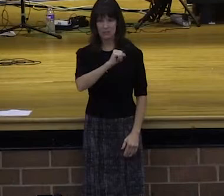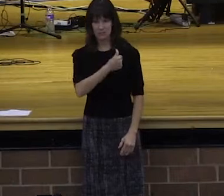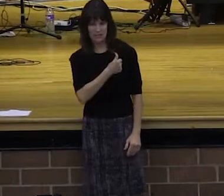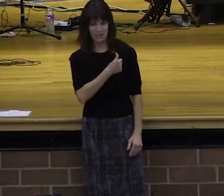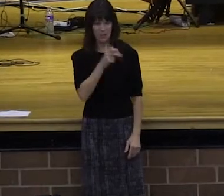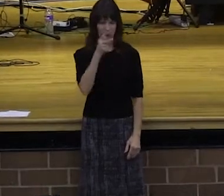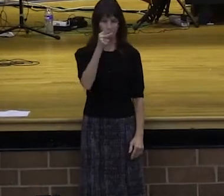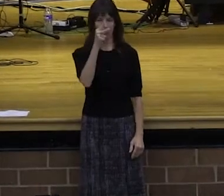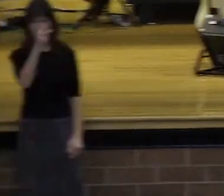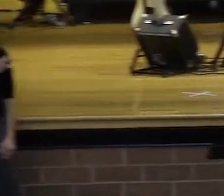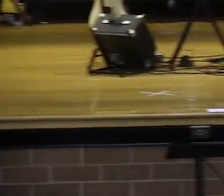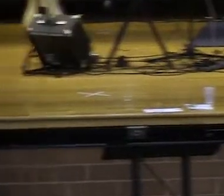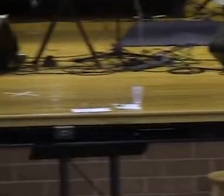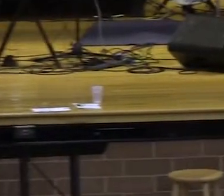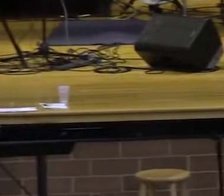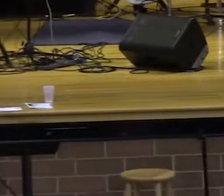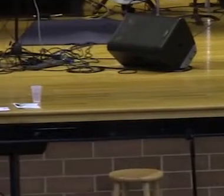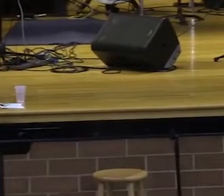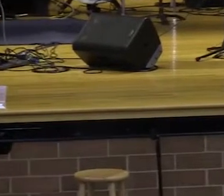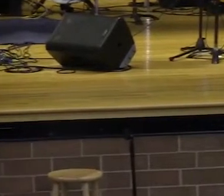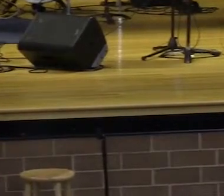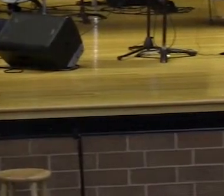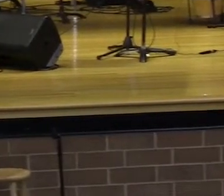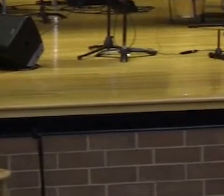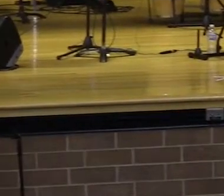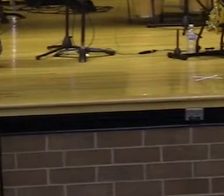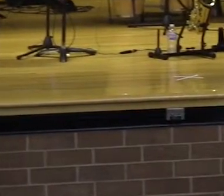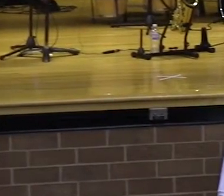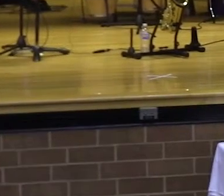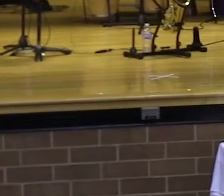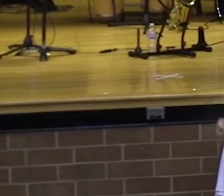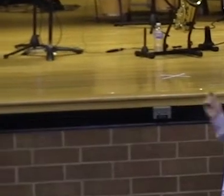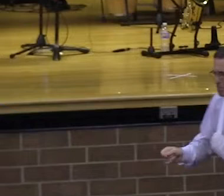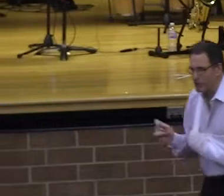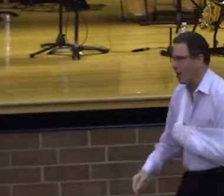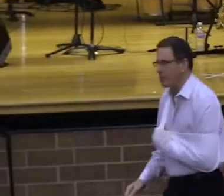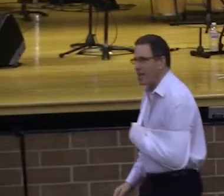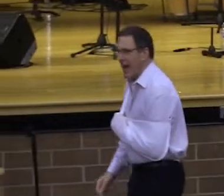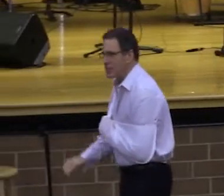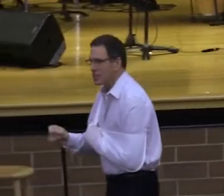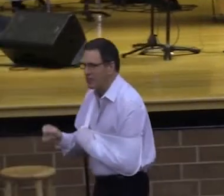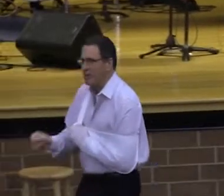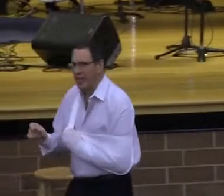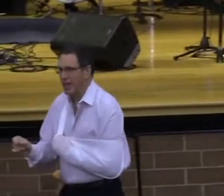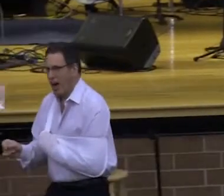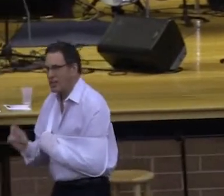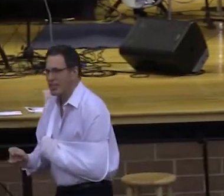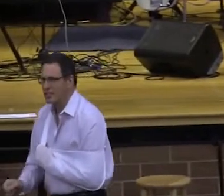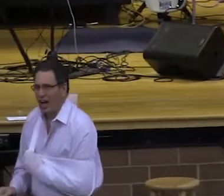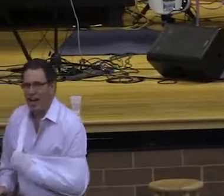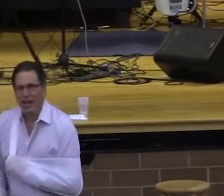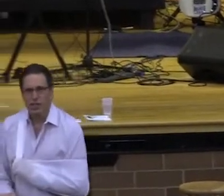sleep before that big test or the big appointment, when you needed to be at best, and you just felt mumpy grumpy, and you just felt like